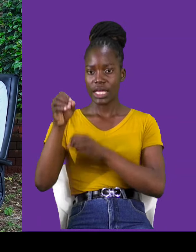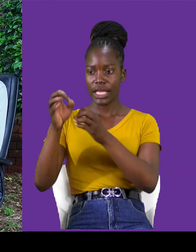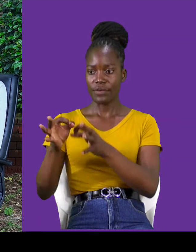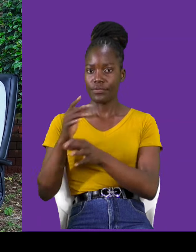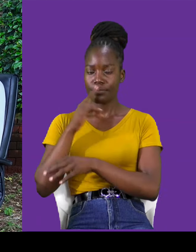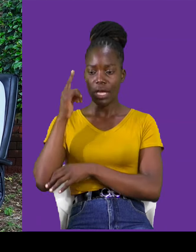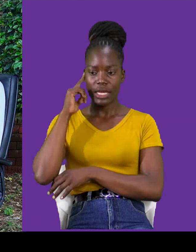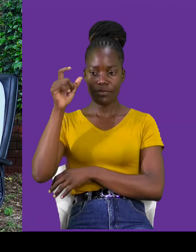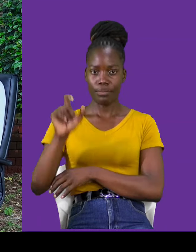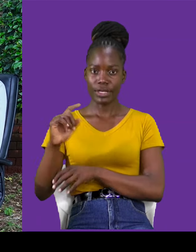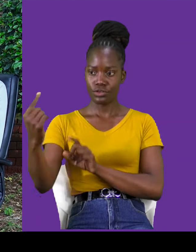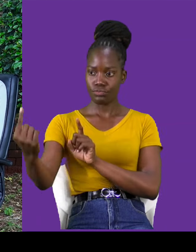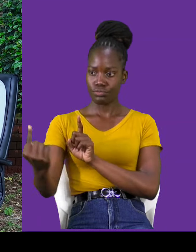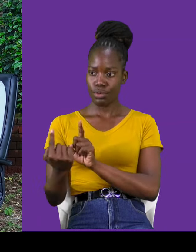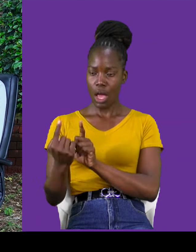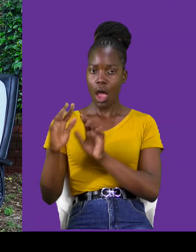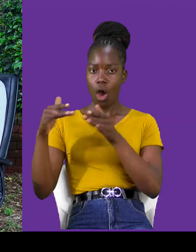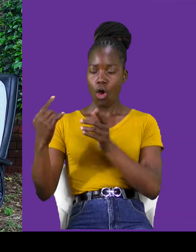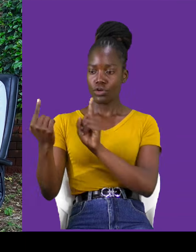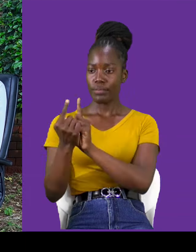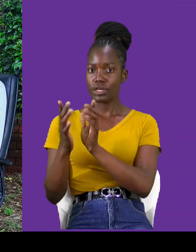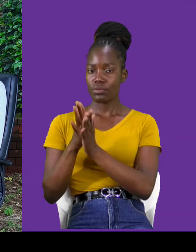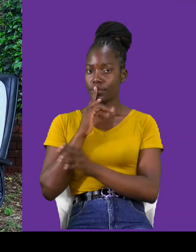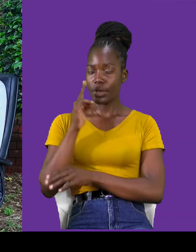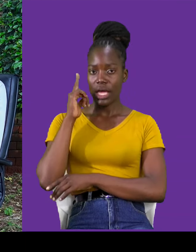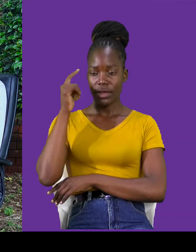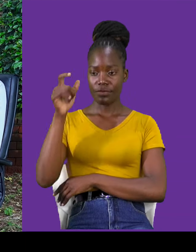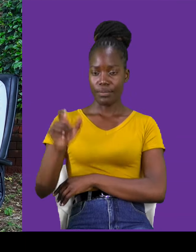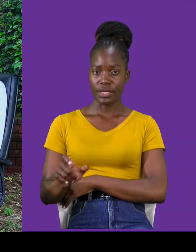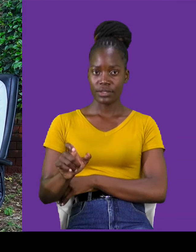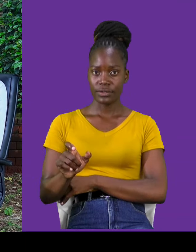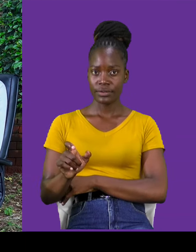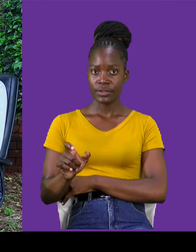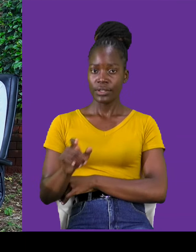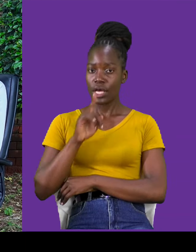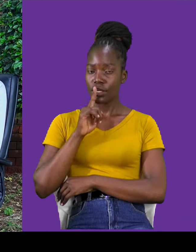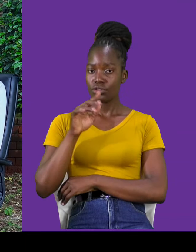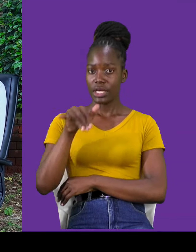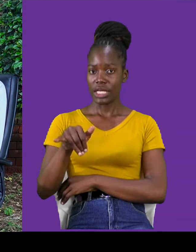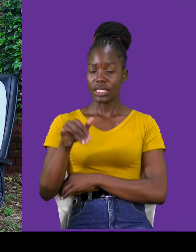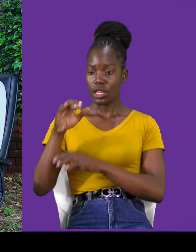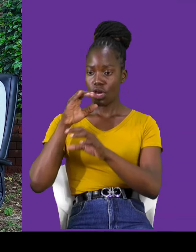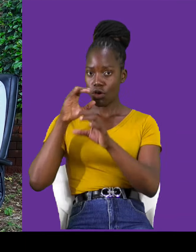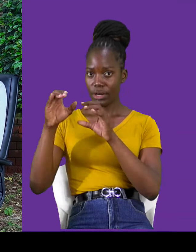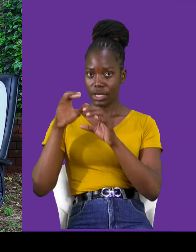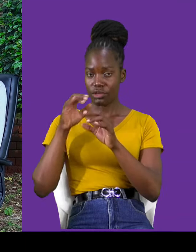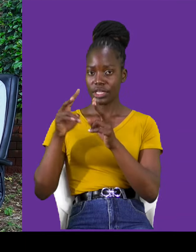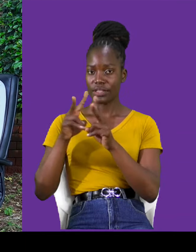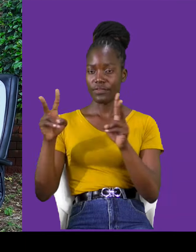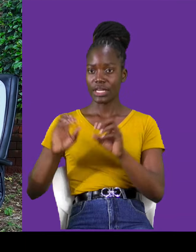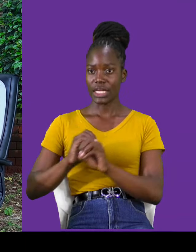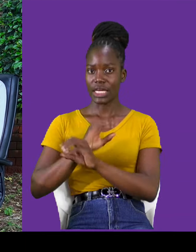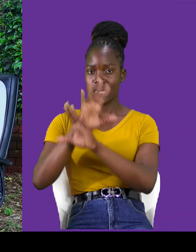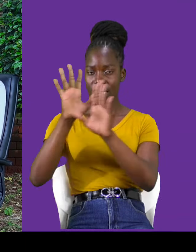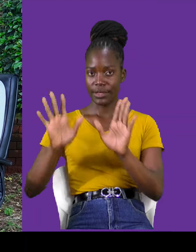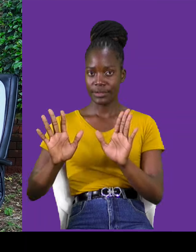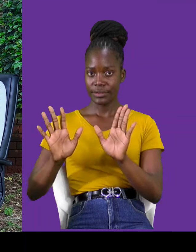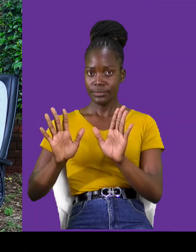approaches you, or you approach a deaf person, make sure the communication is very clear, the repreading is very